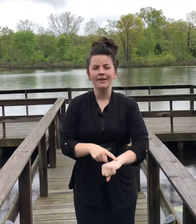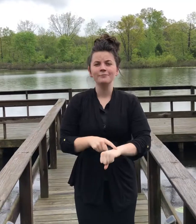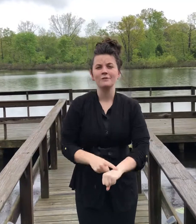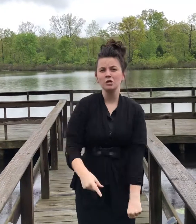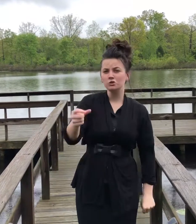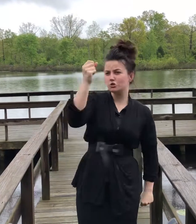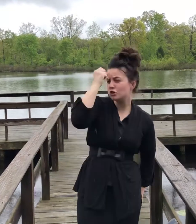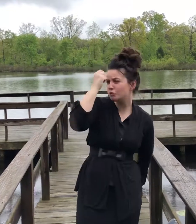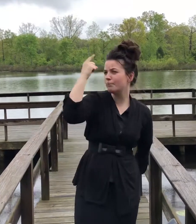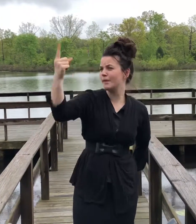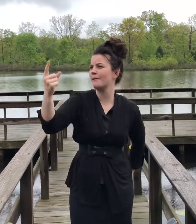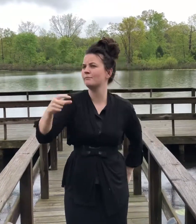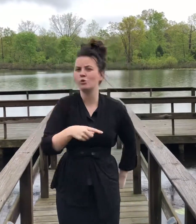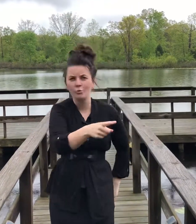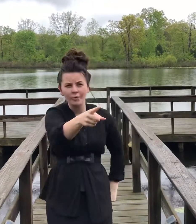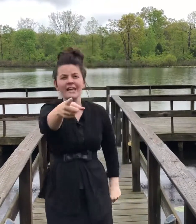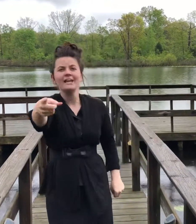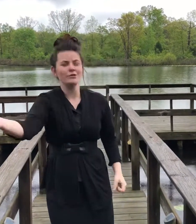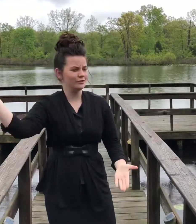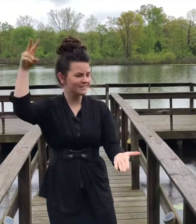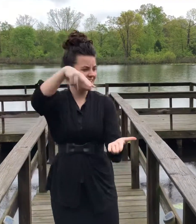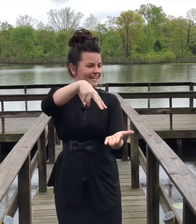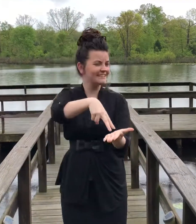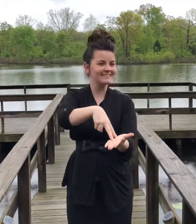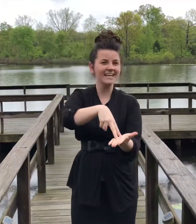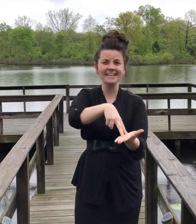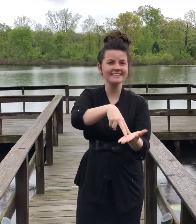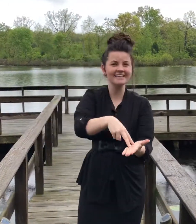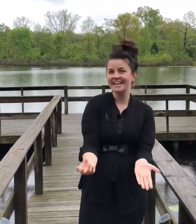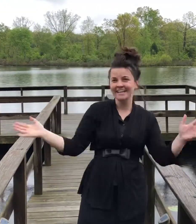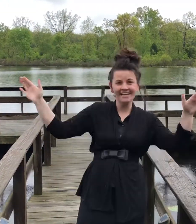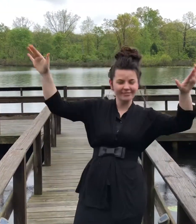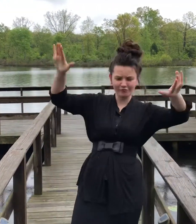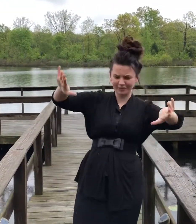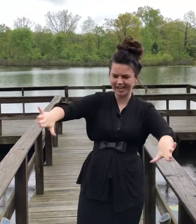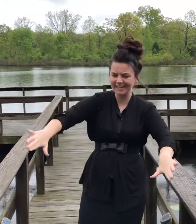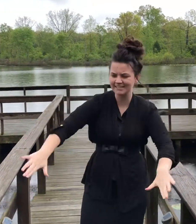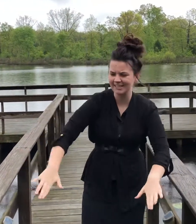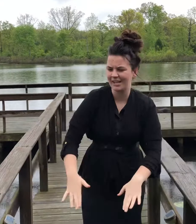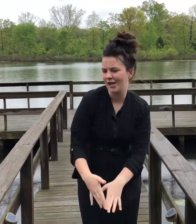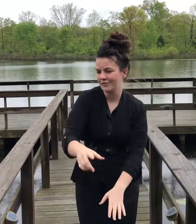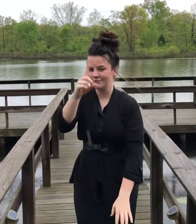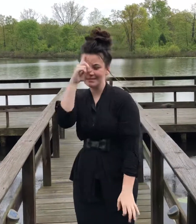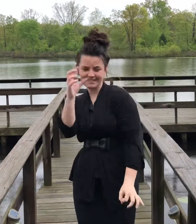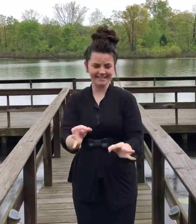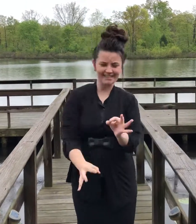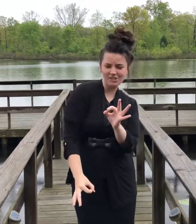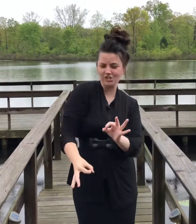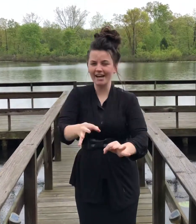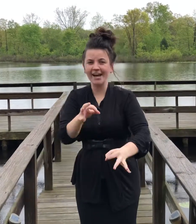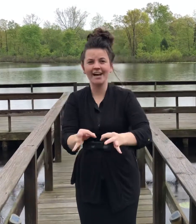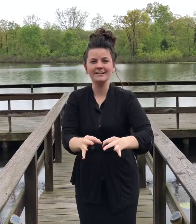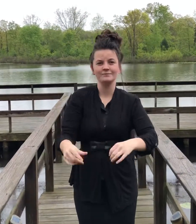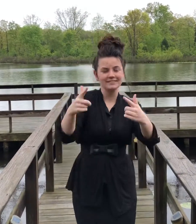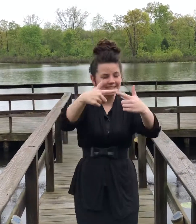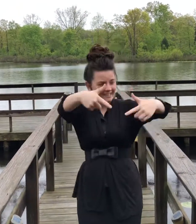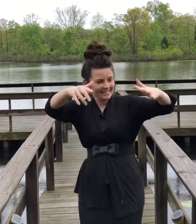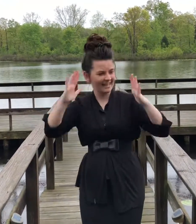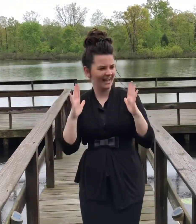Just remember when you're standing And the valley of decision And the